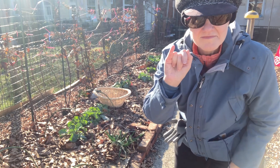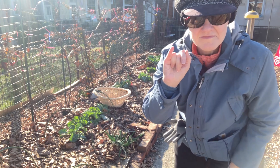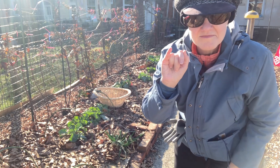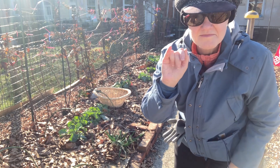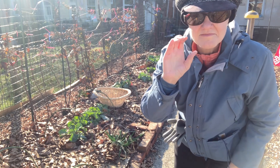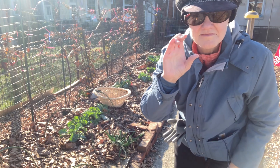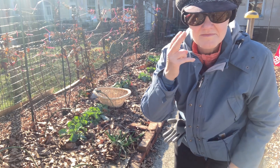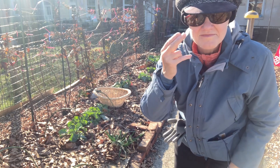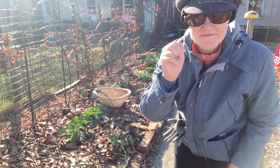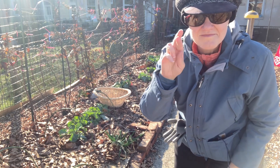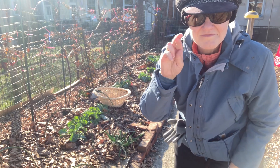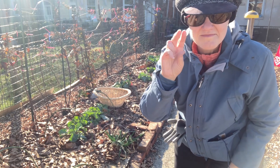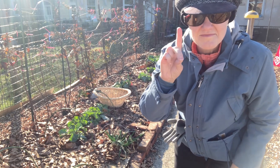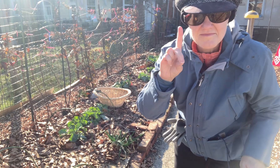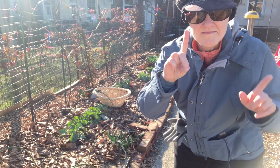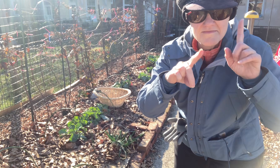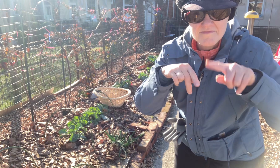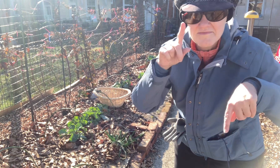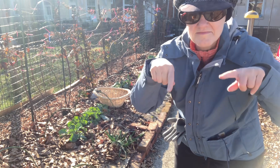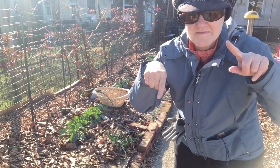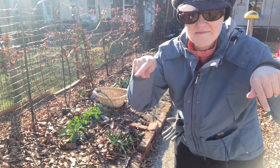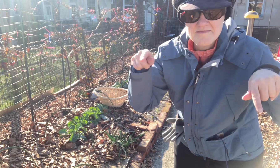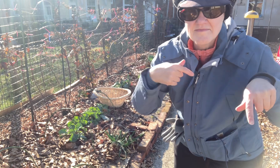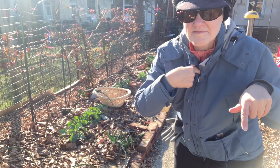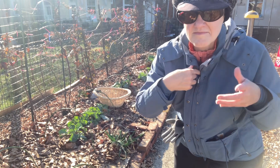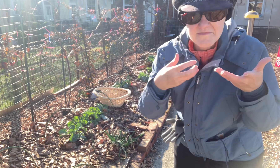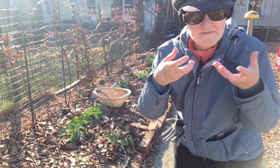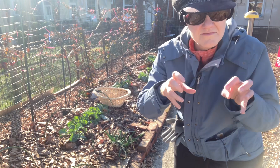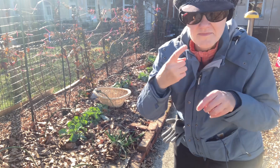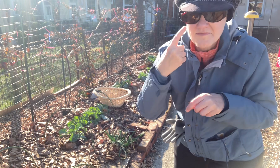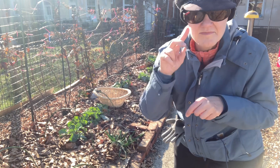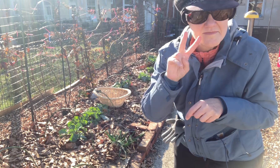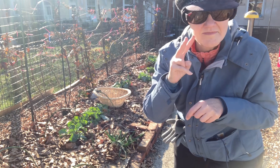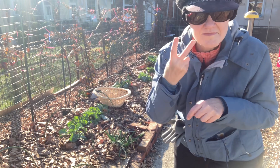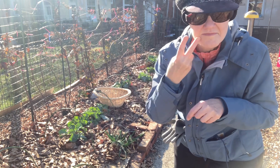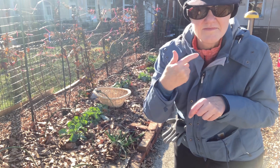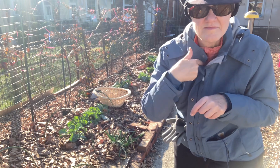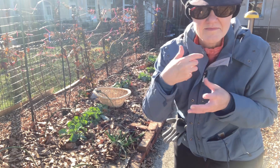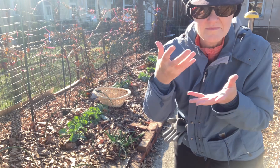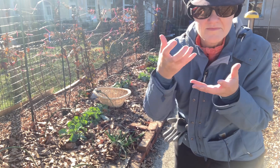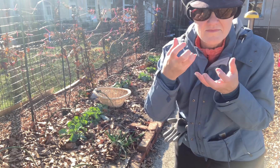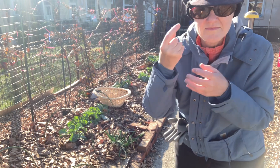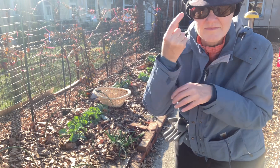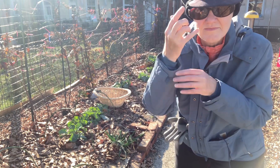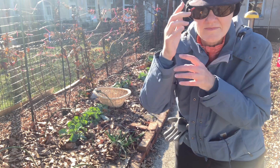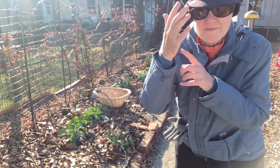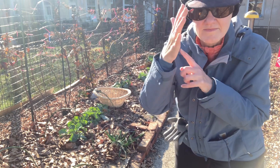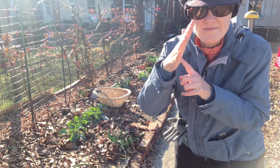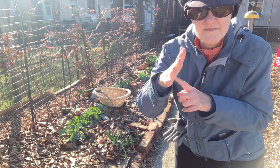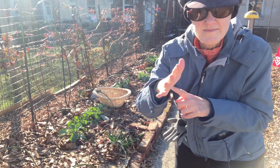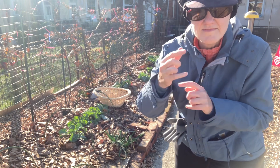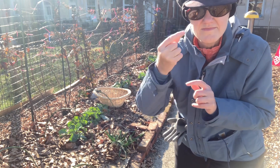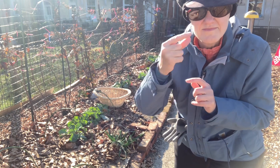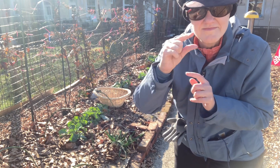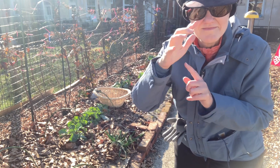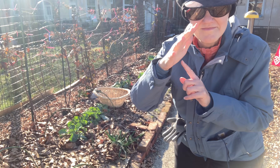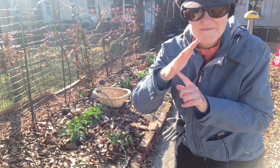oh and we have chard too and i don't want the vegetables i just want the